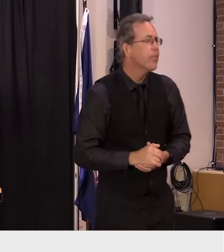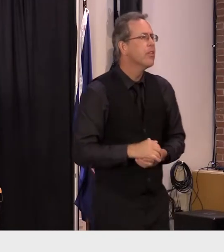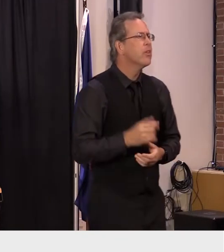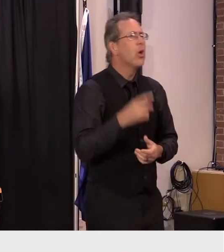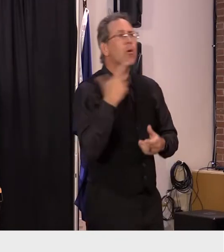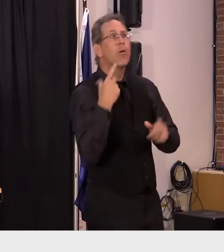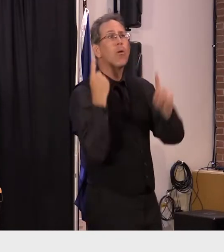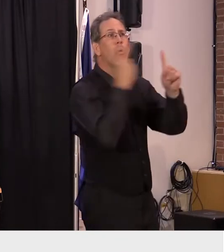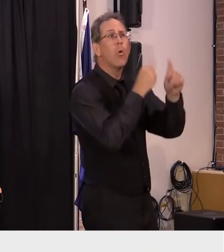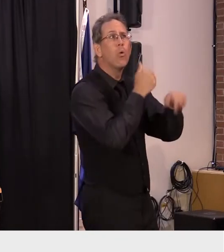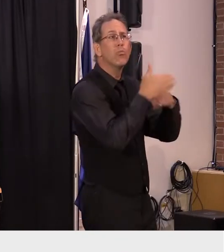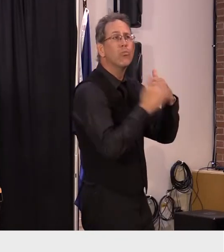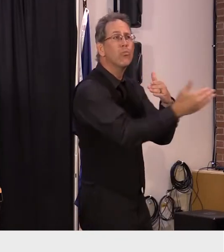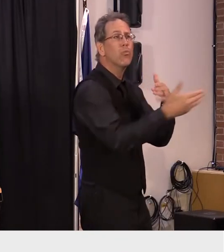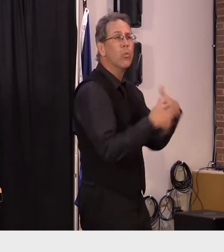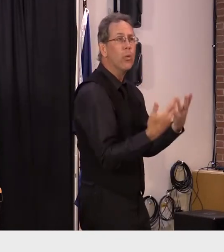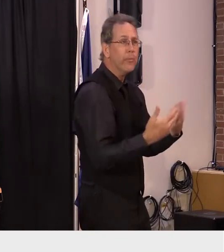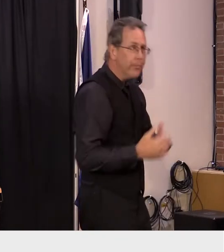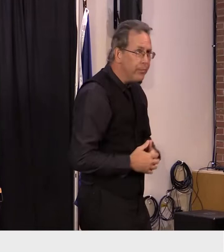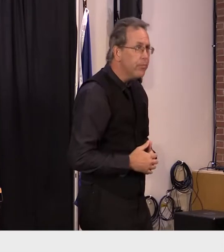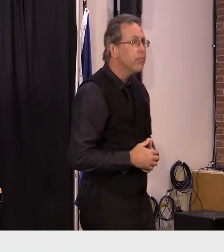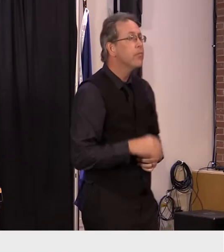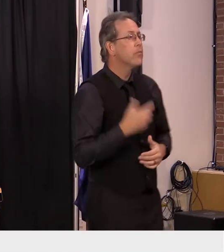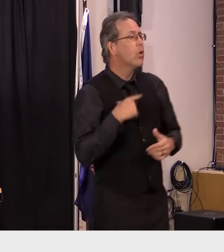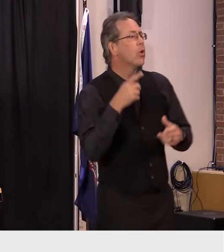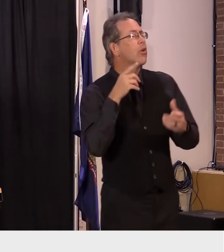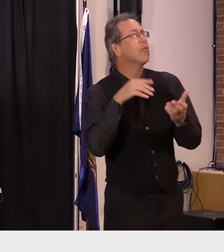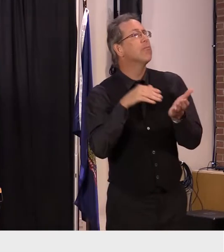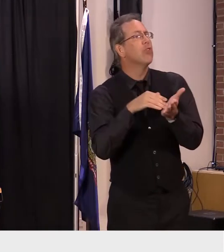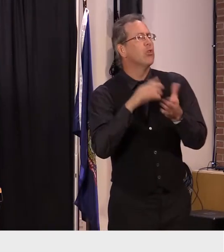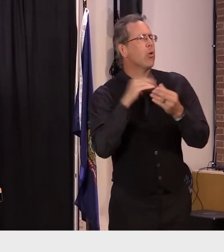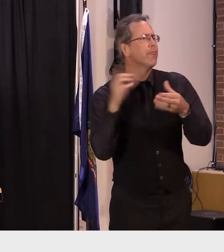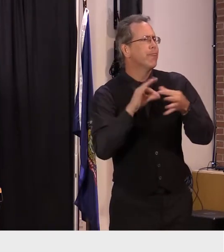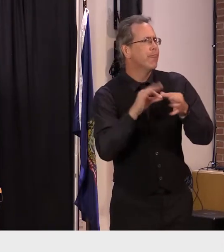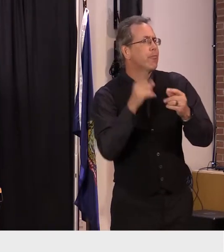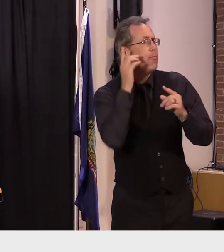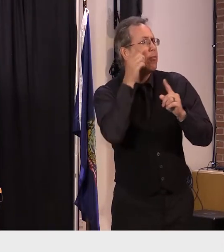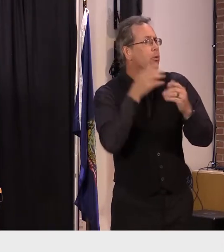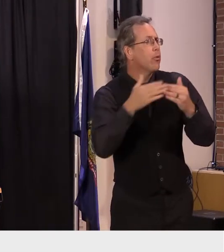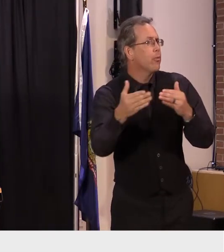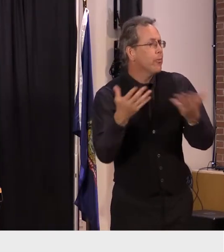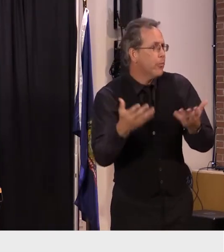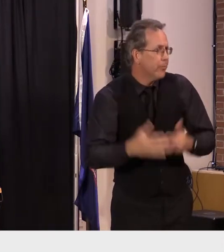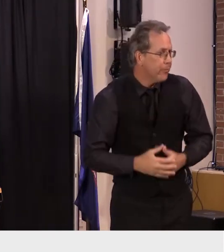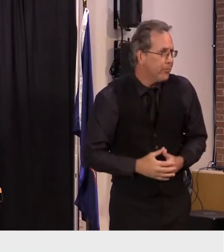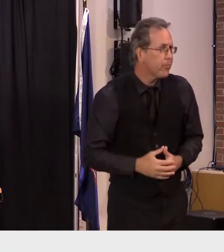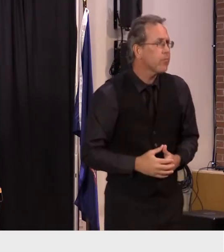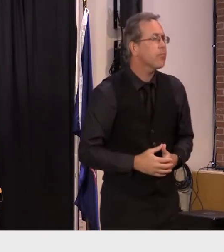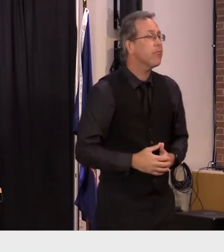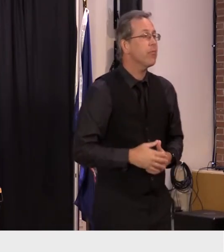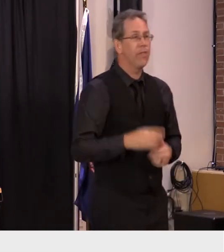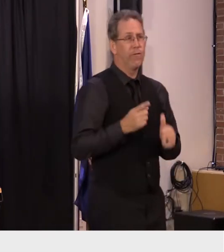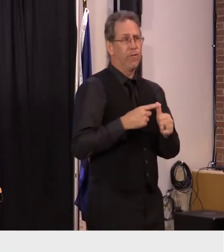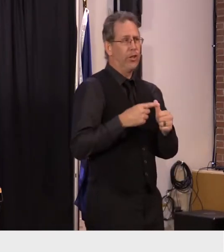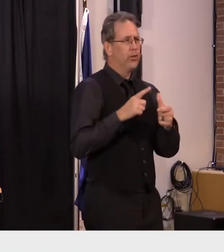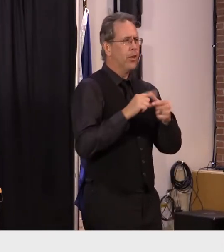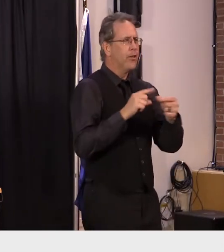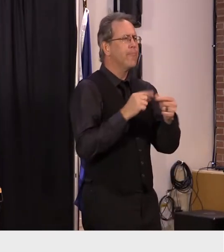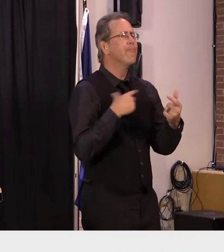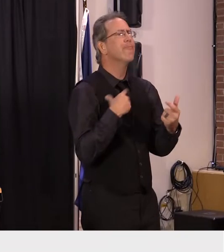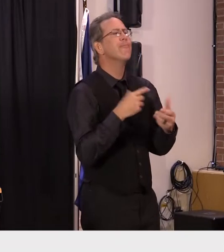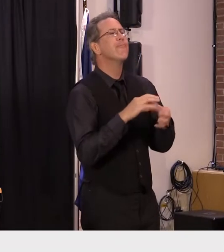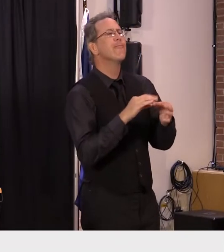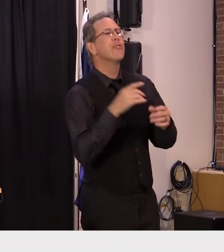dr levine will also provide an update before i turn it over to them however i want to mention that commissioner